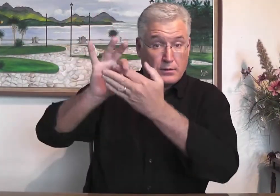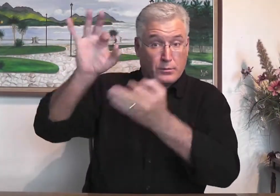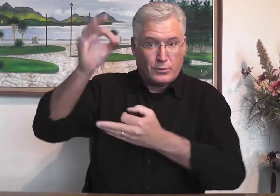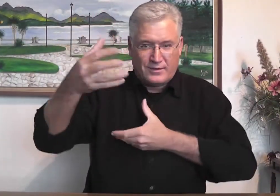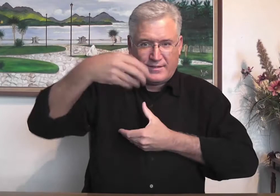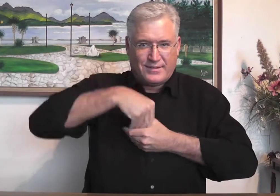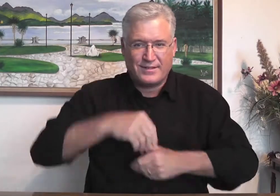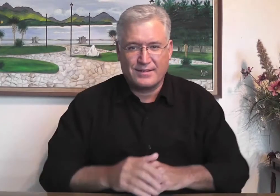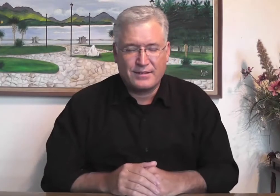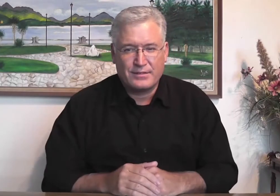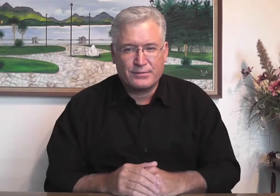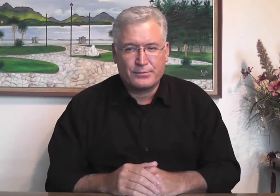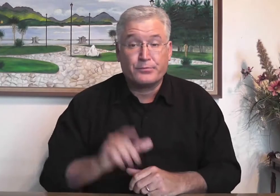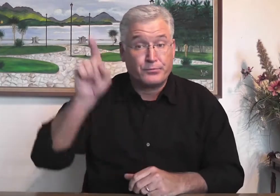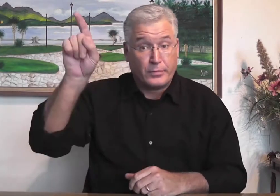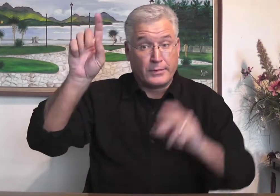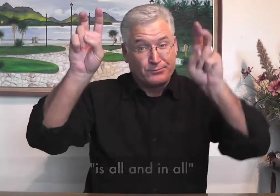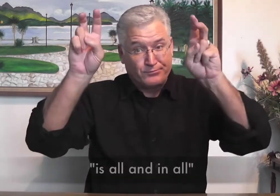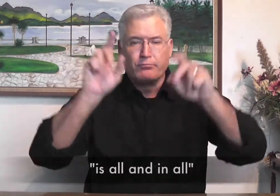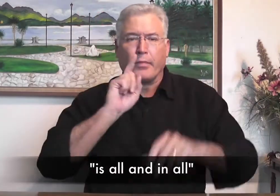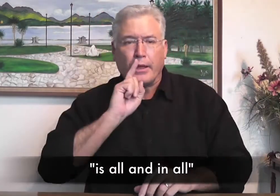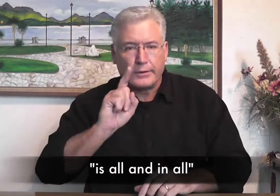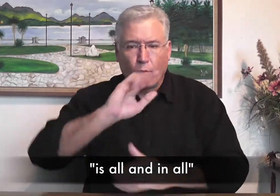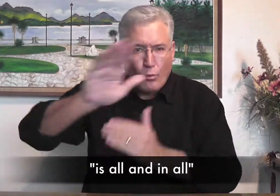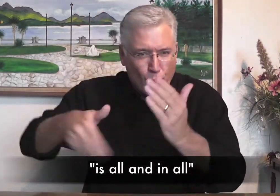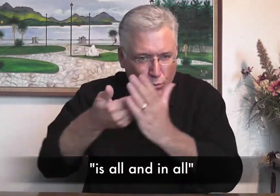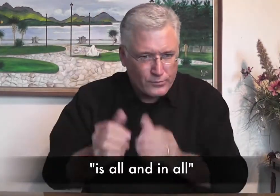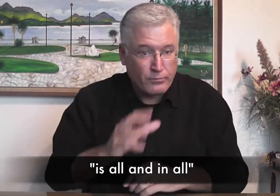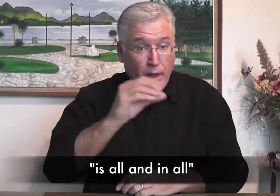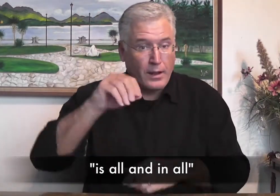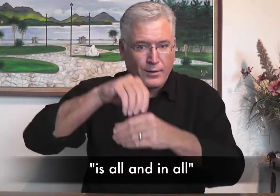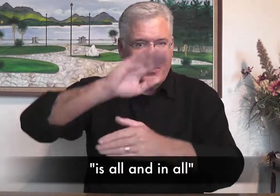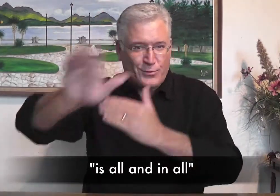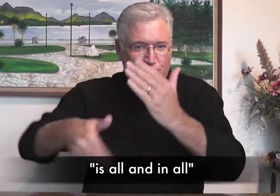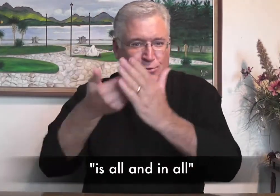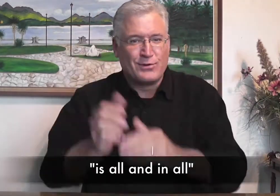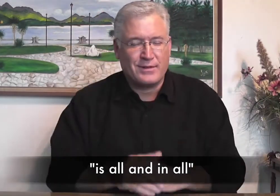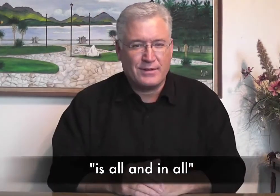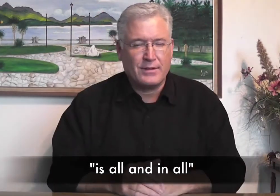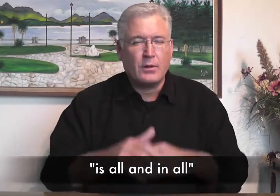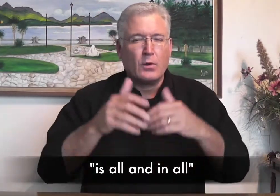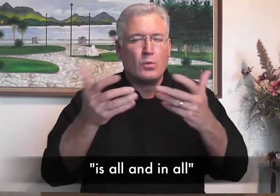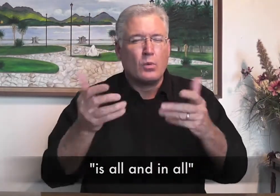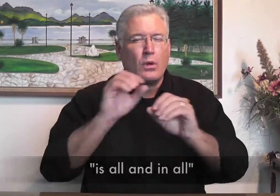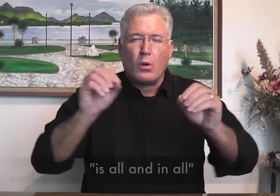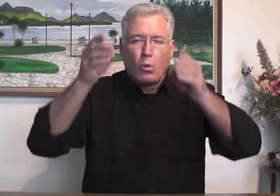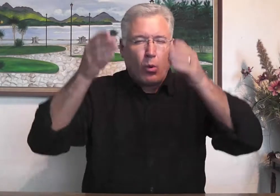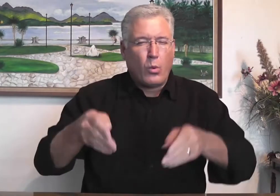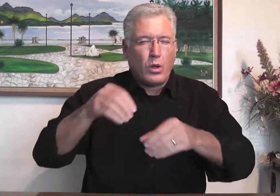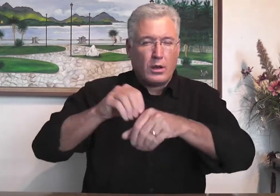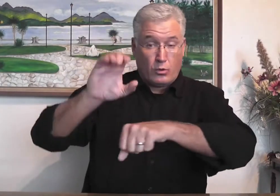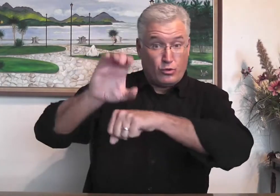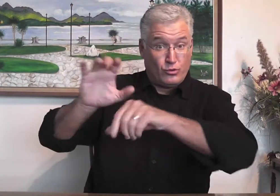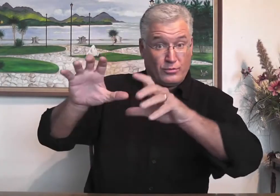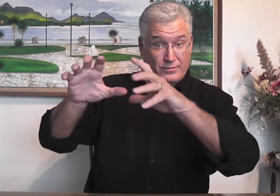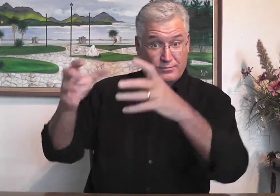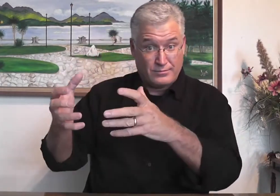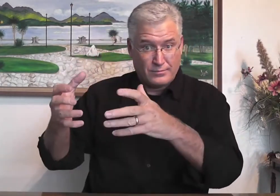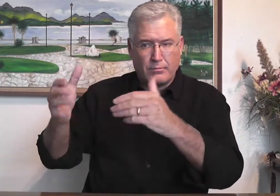save every person who believed in him and give him the Holy Spirit. So he is all and in all.